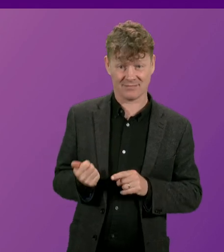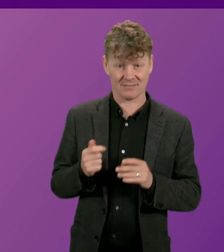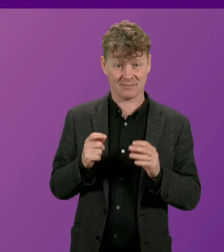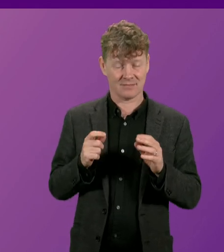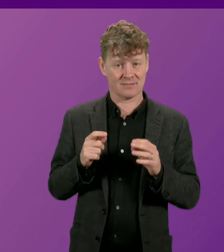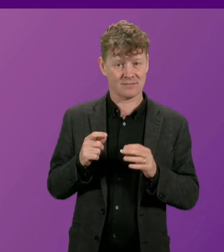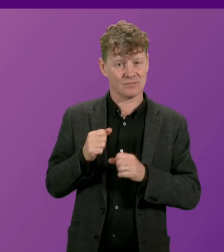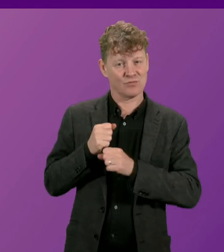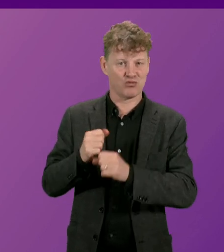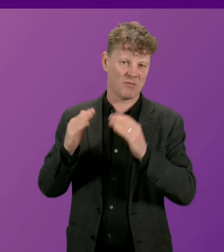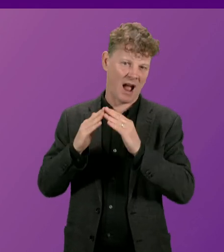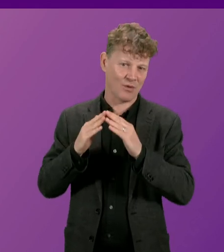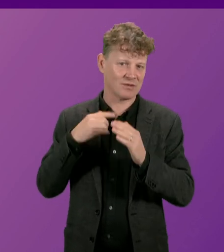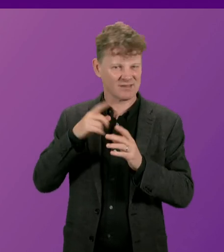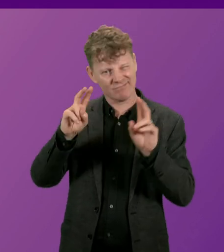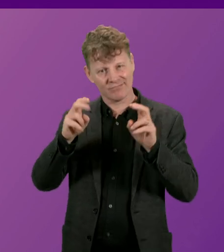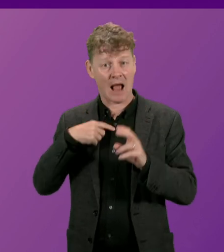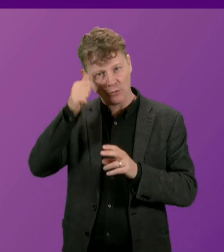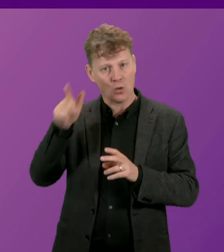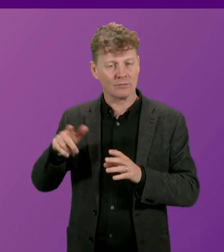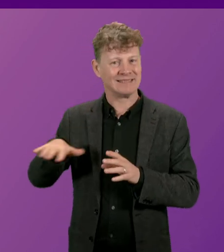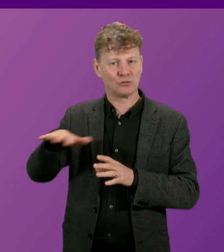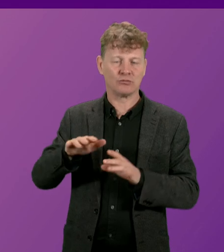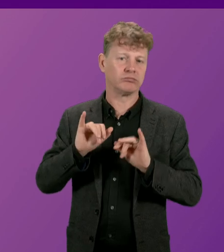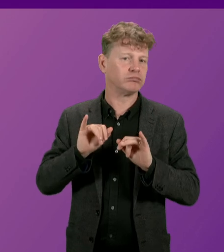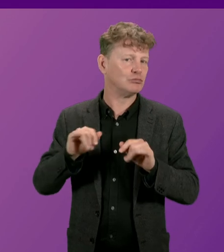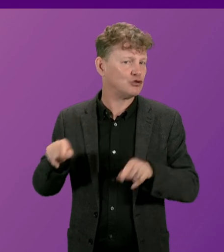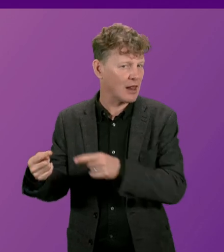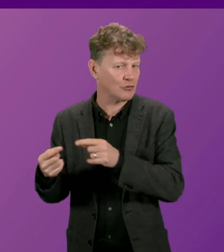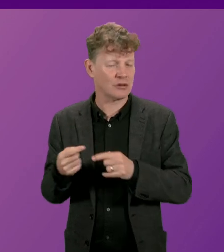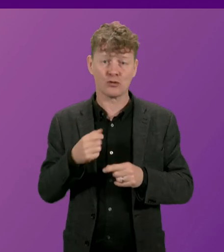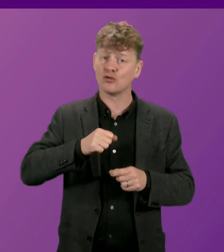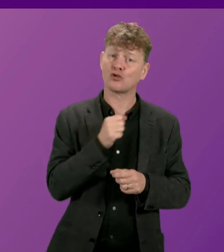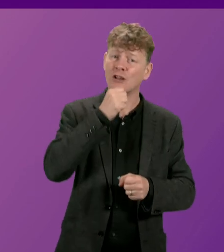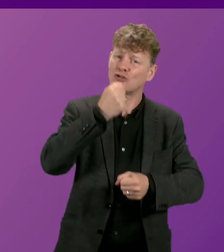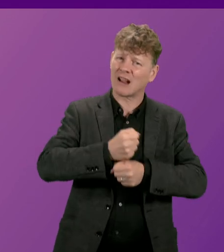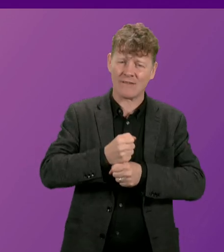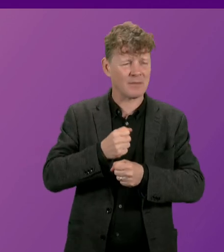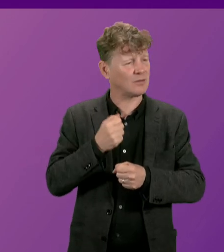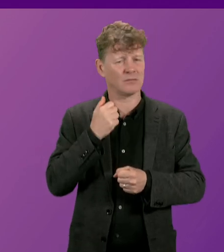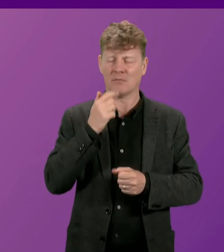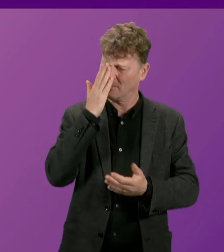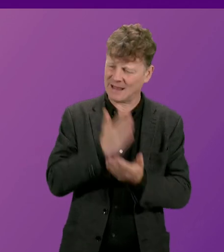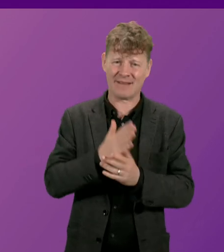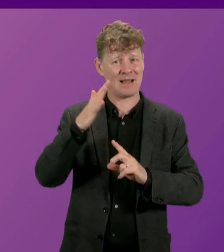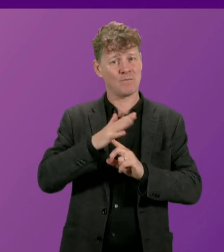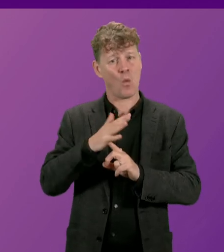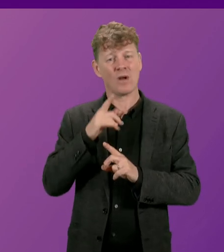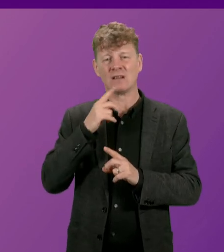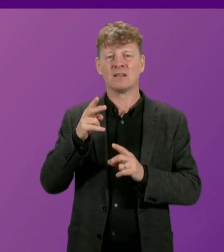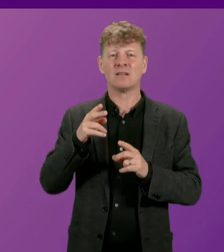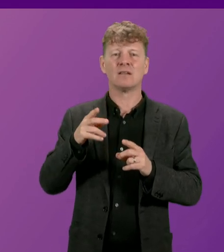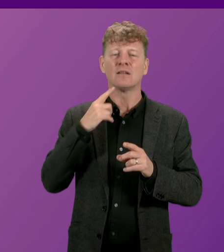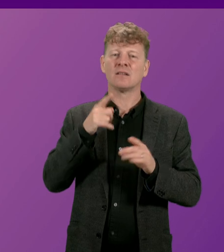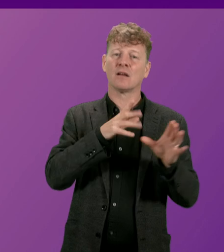challenges and its circumstances. Obviously, the Government attaches a great importance to supporting the third sector in